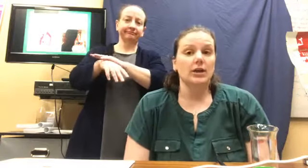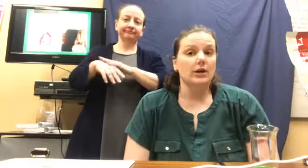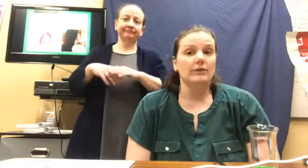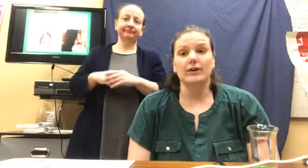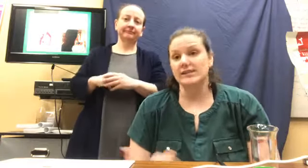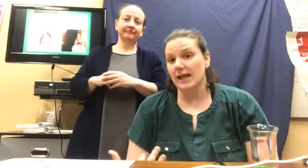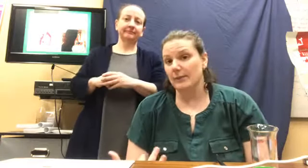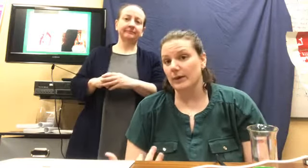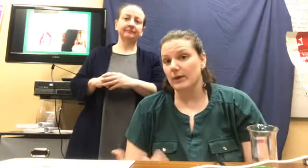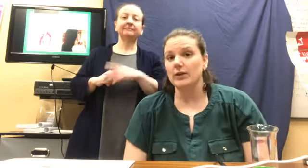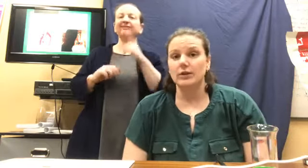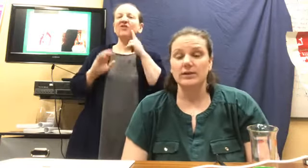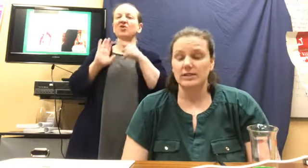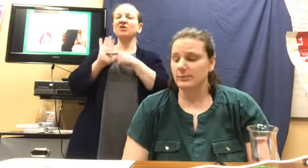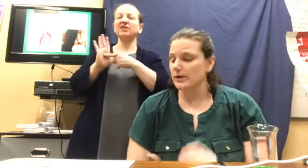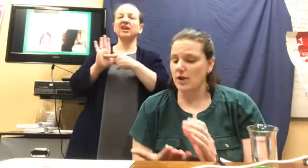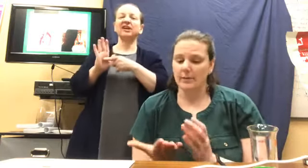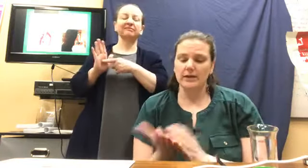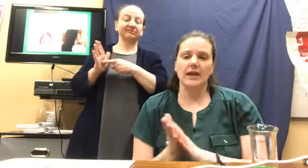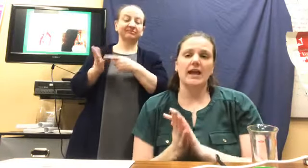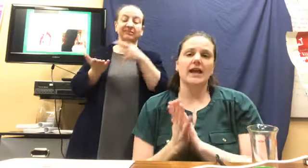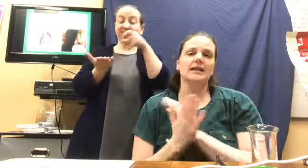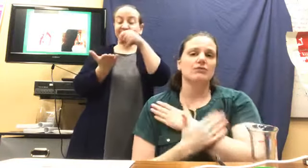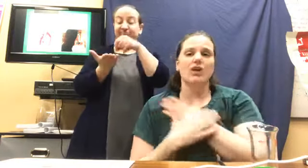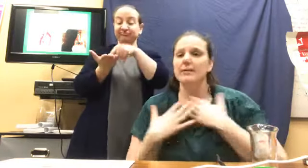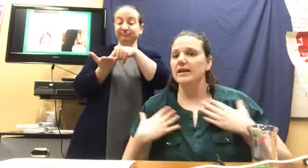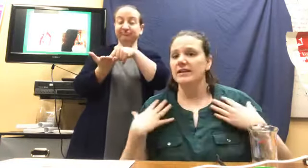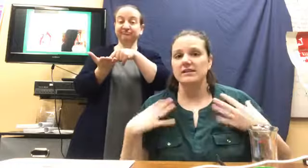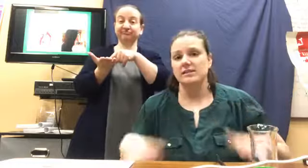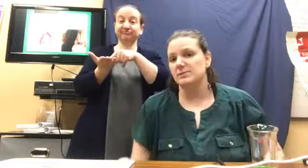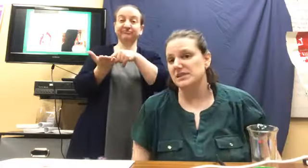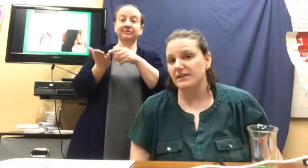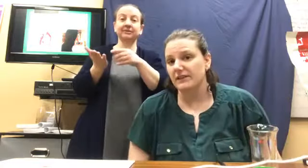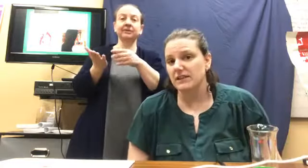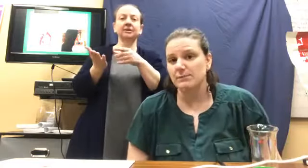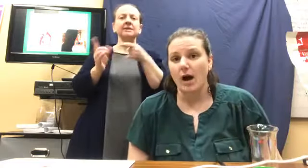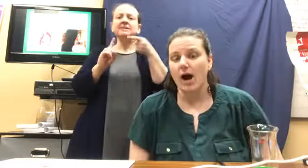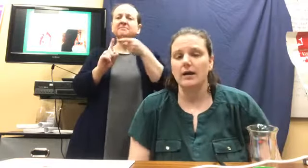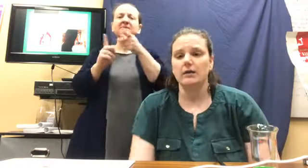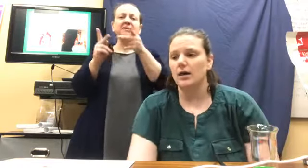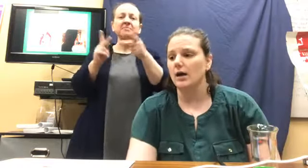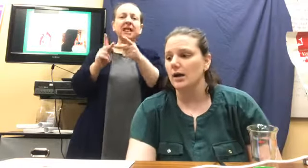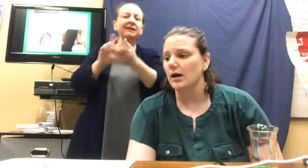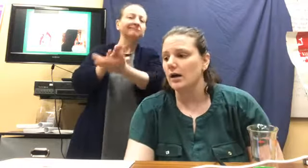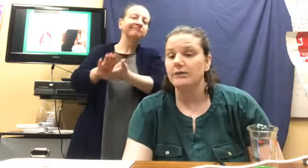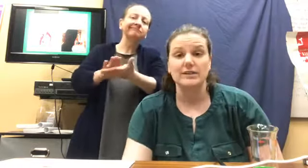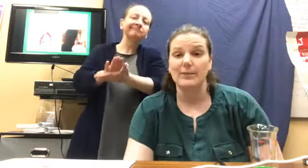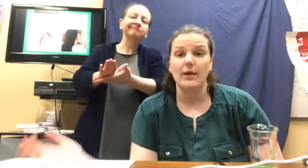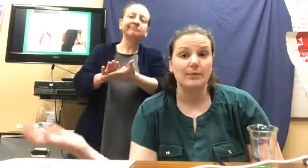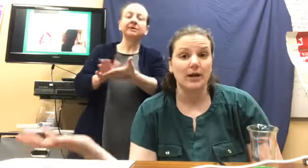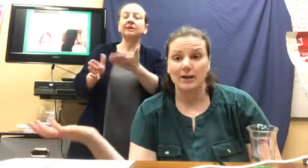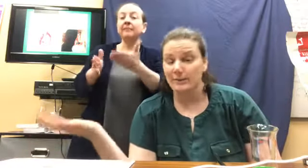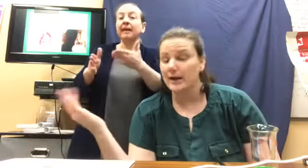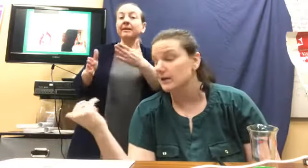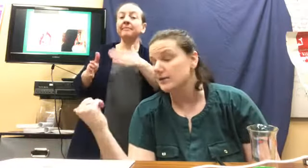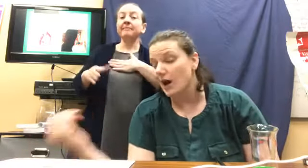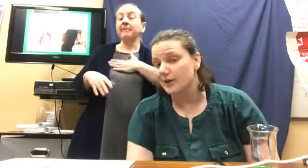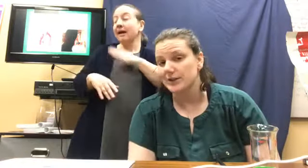So for example, you would just put a drop on your hand and rub it in the specific spot. Uh, for example, I put on my daughter's